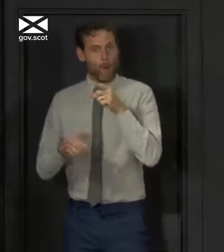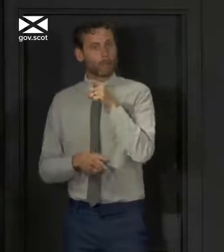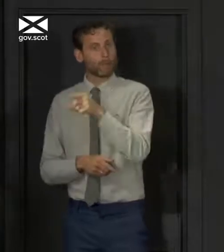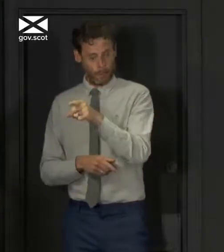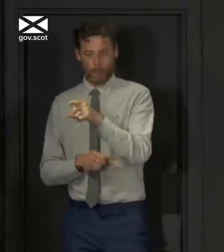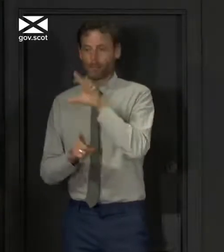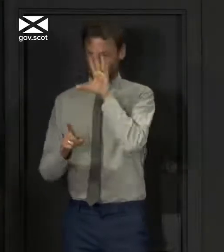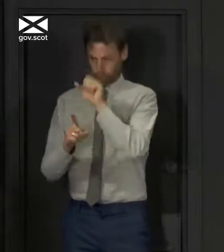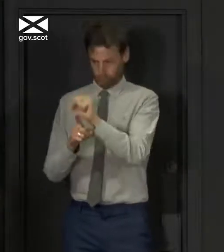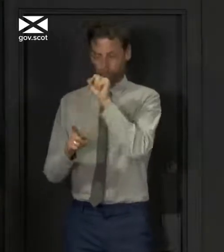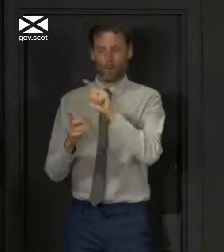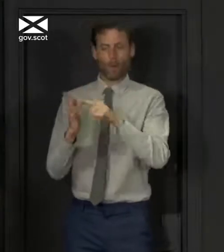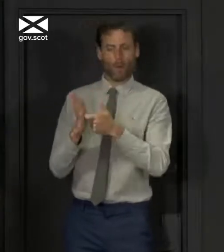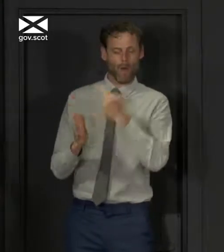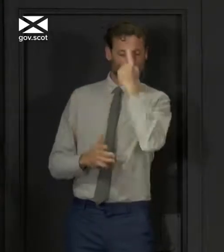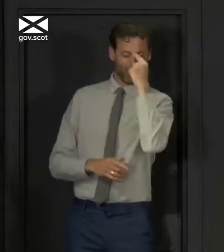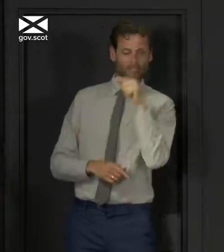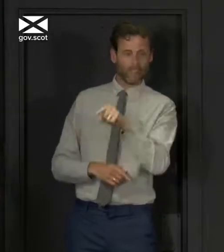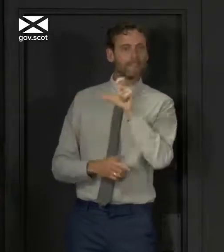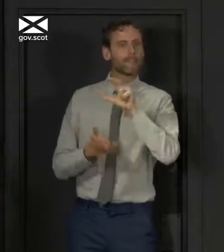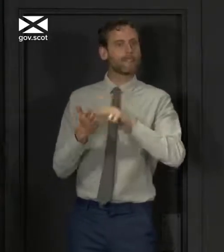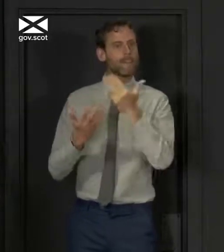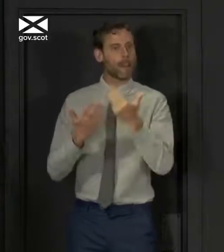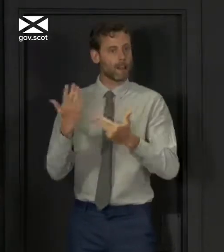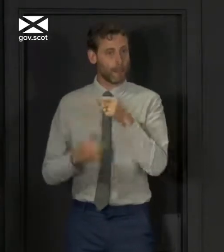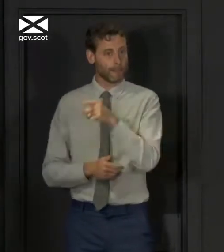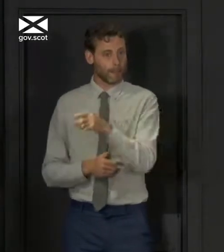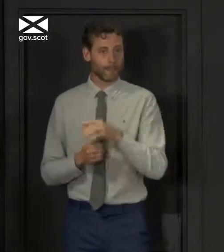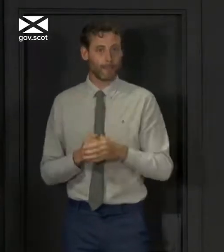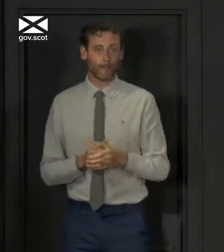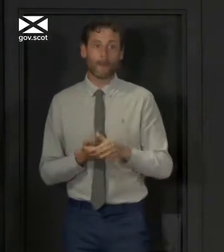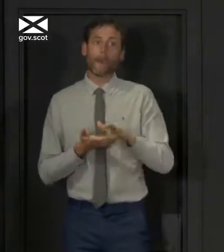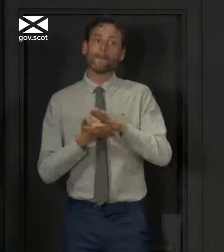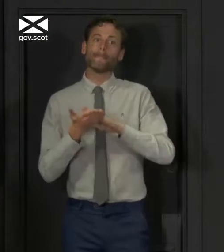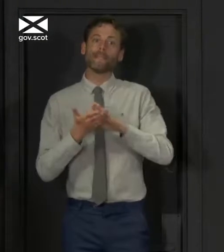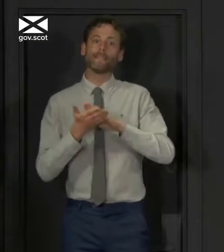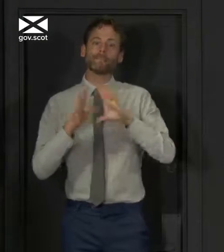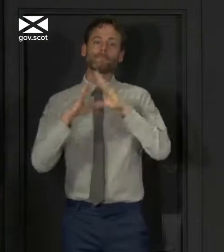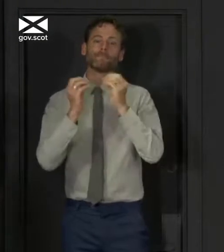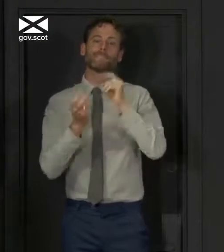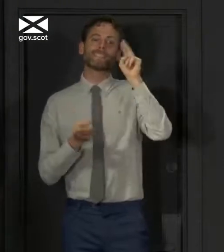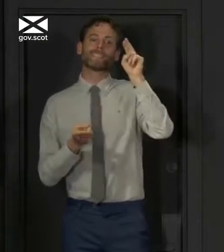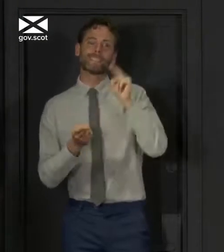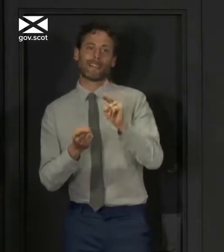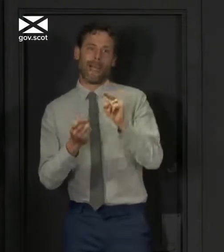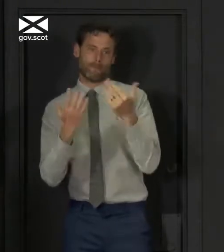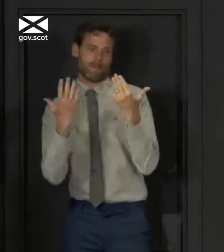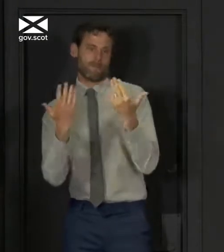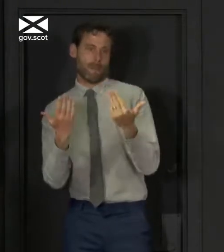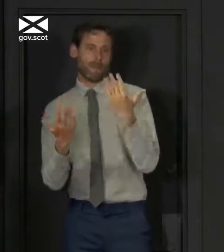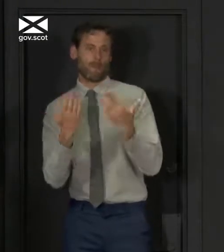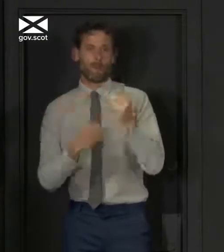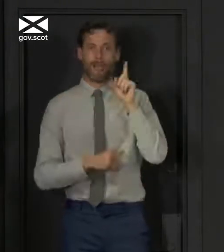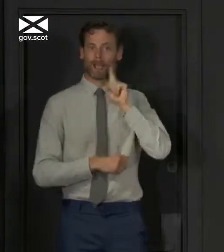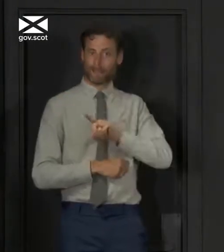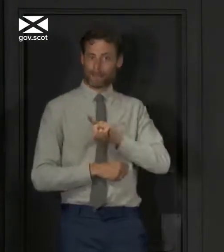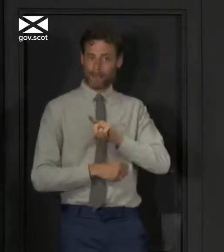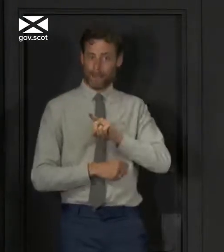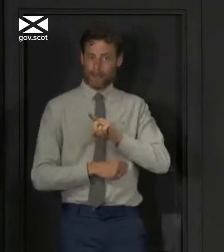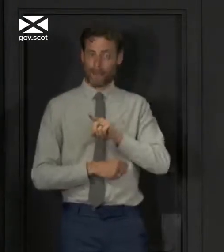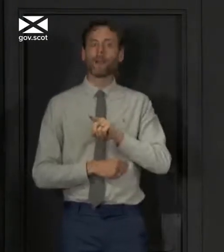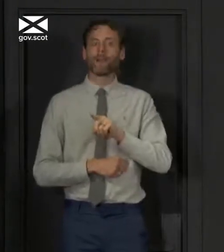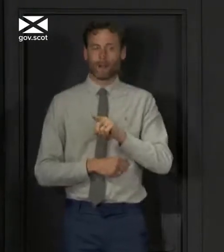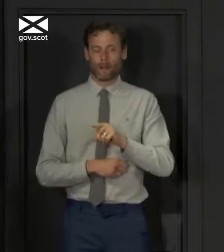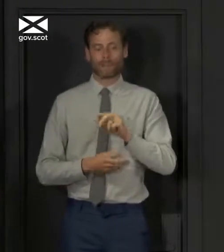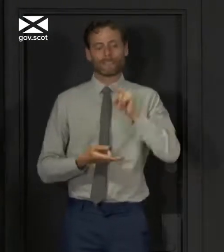confirmed or suspected COVID-19. That represents a decrease of nine overall from yesterday, including a decrease